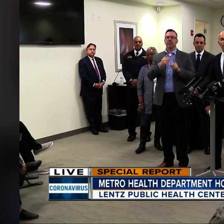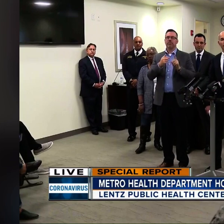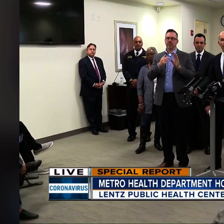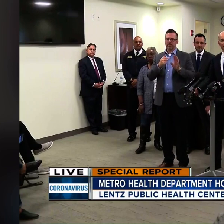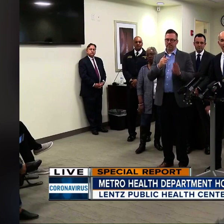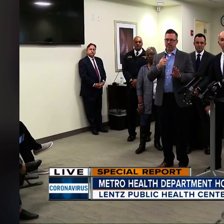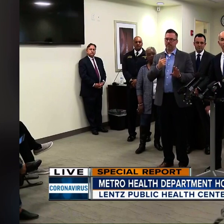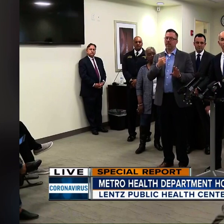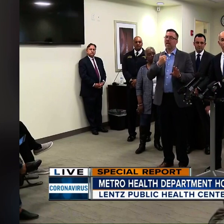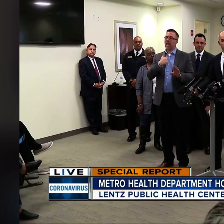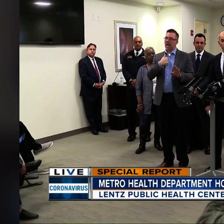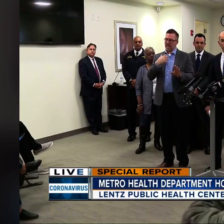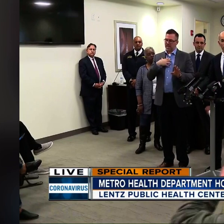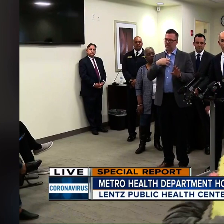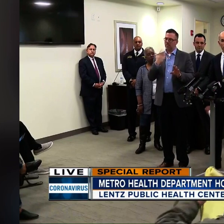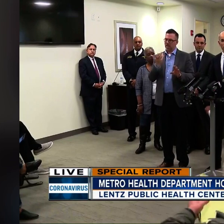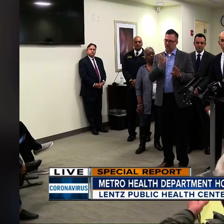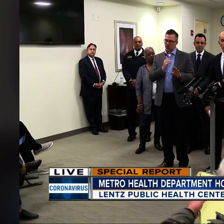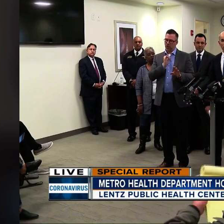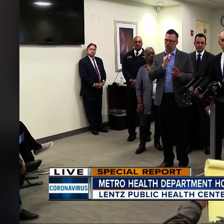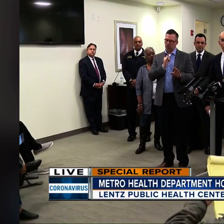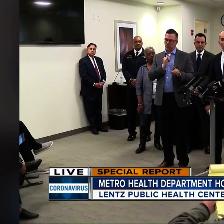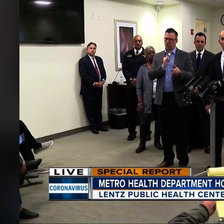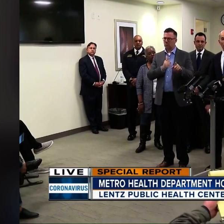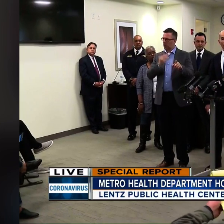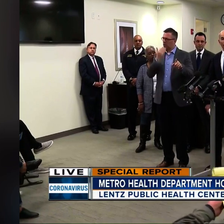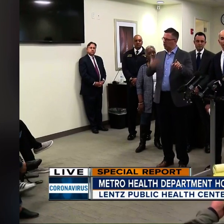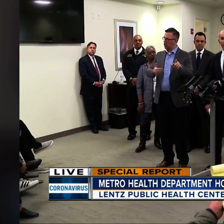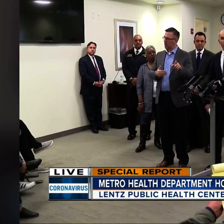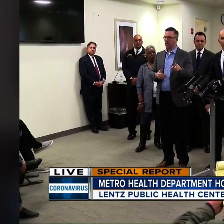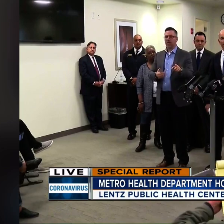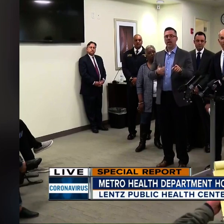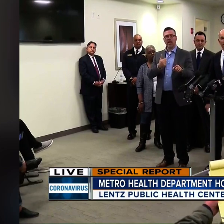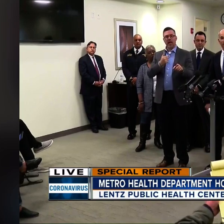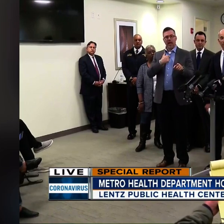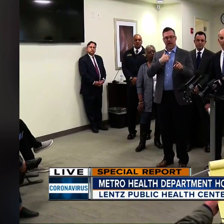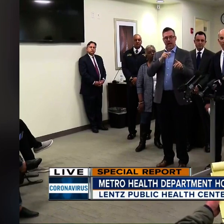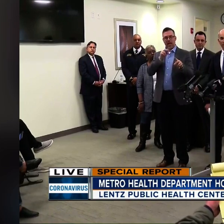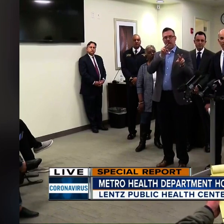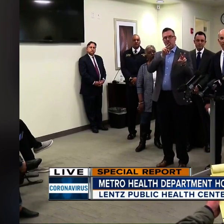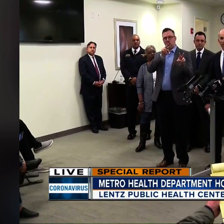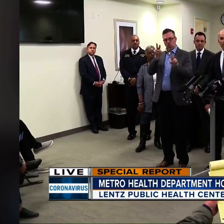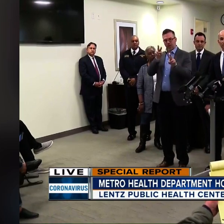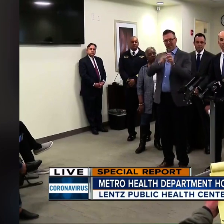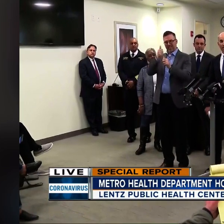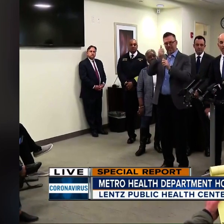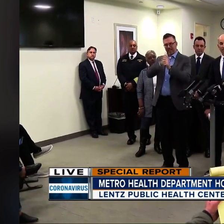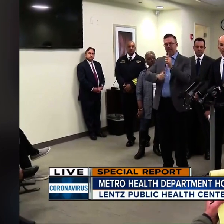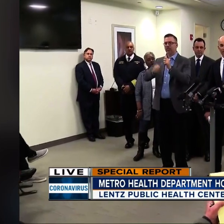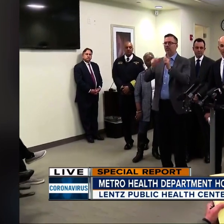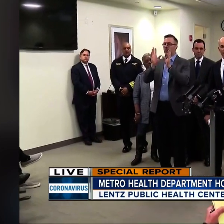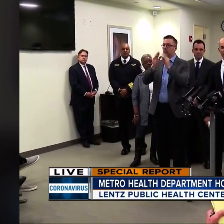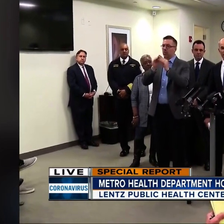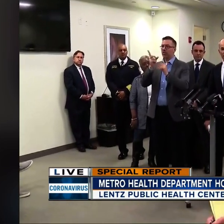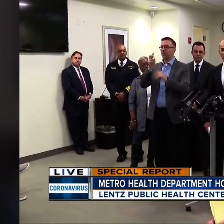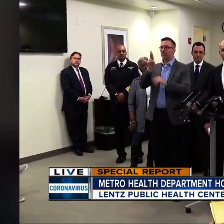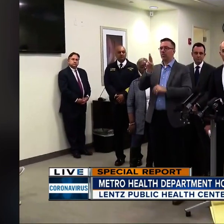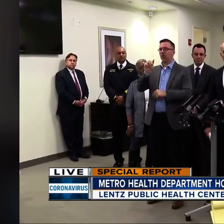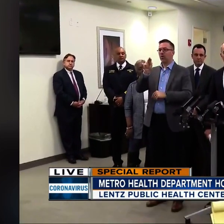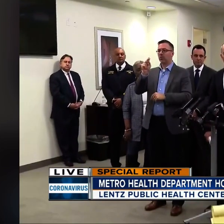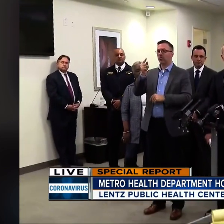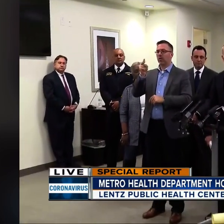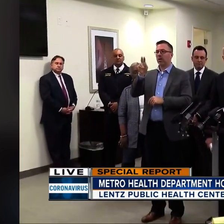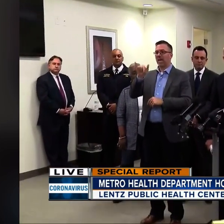I'm angry, too. Good. I watch every briefing from Dr. Anthony Fauci,